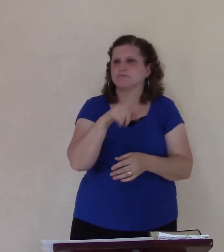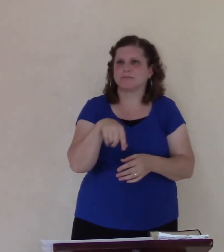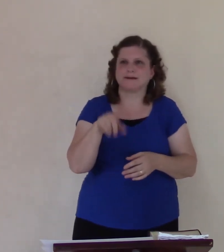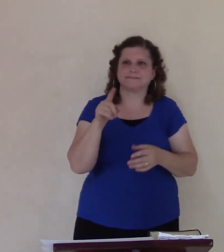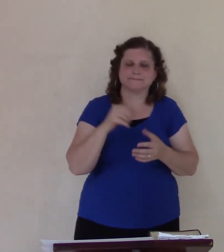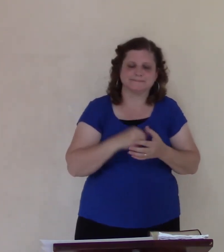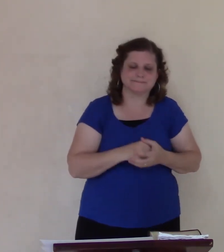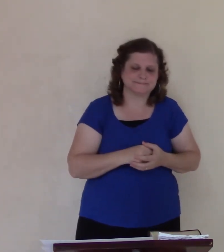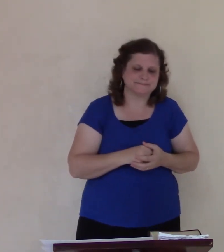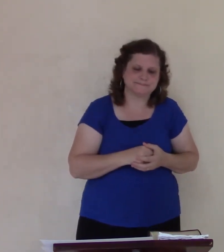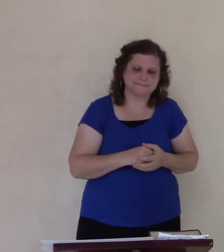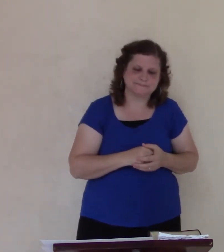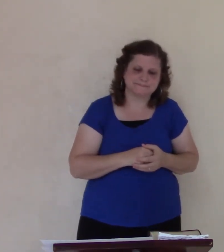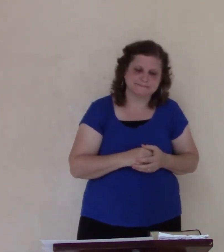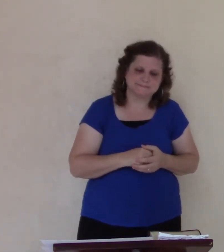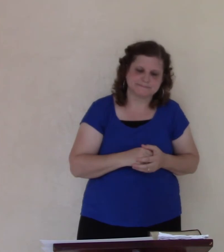you know Jonah knew what was right